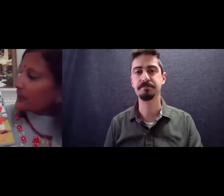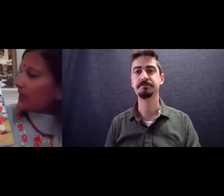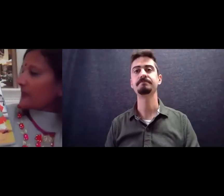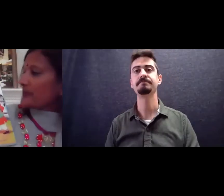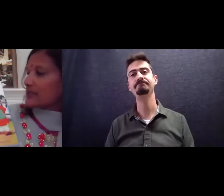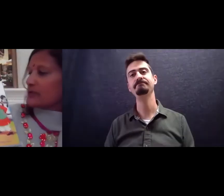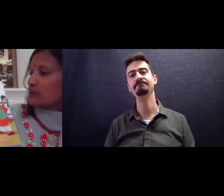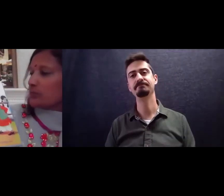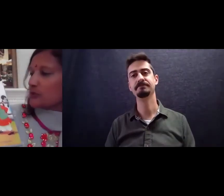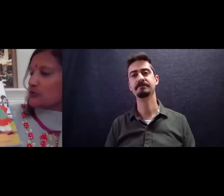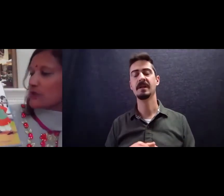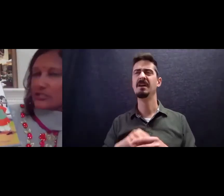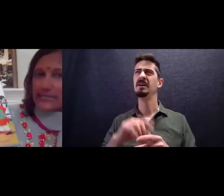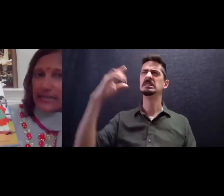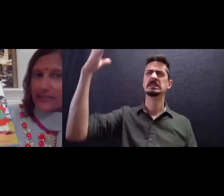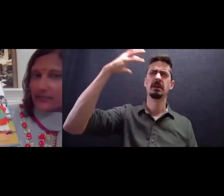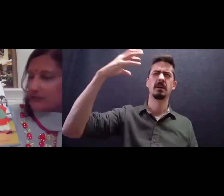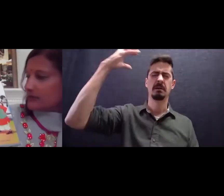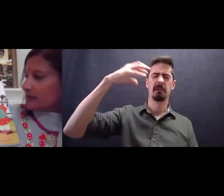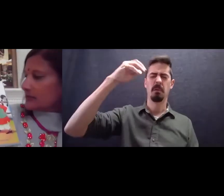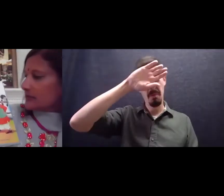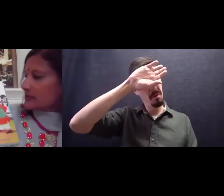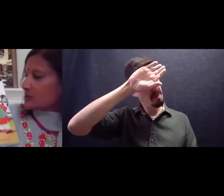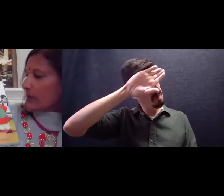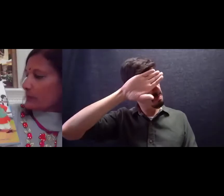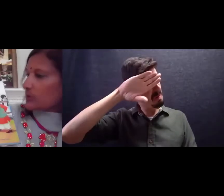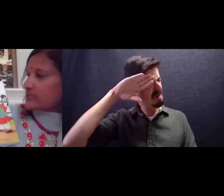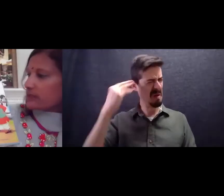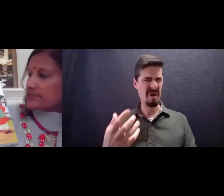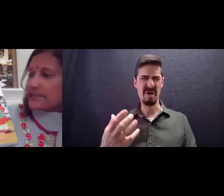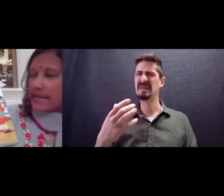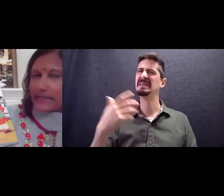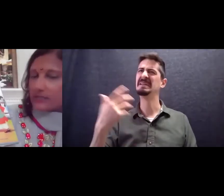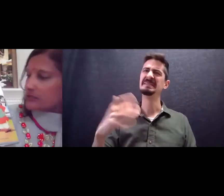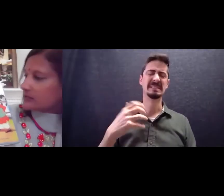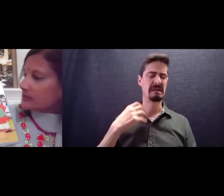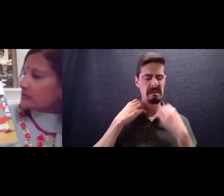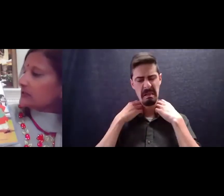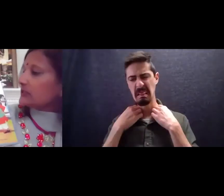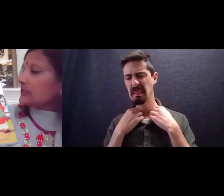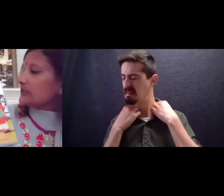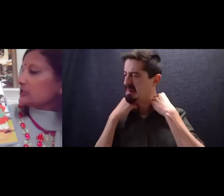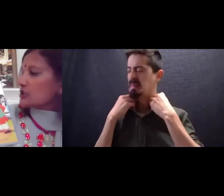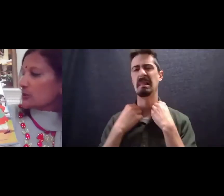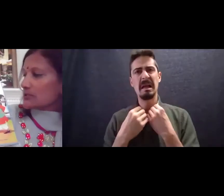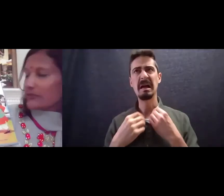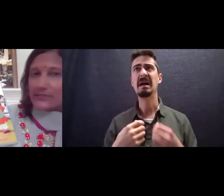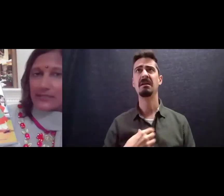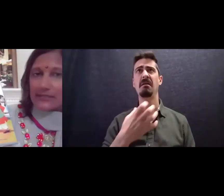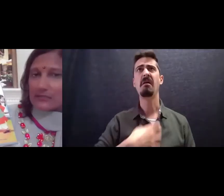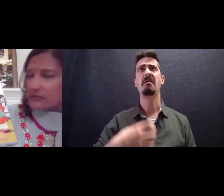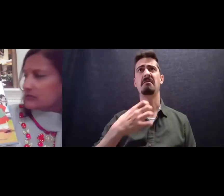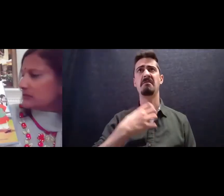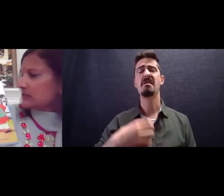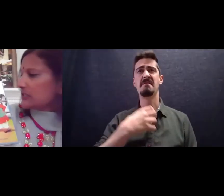the sun burned Raja's head sweat poured down his neck he choked on the